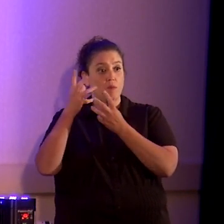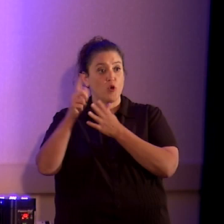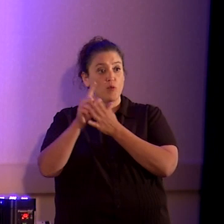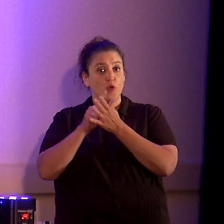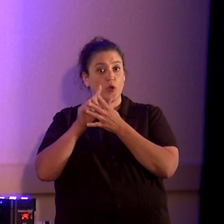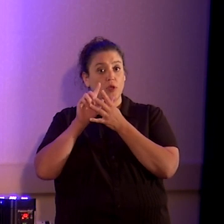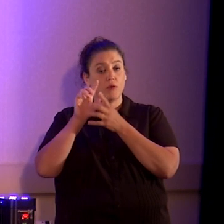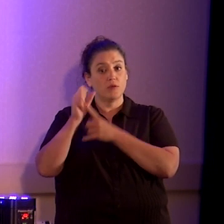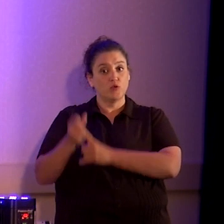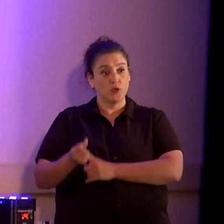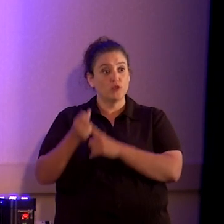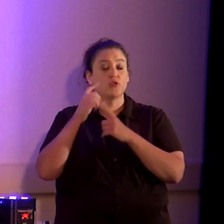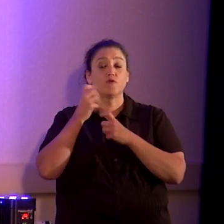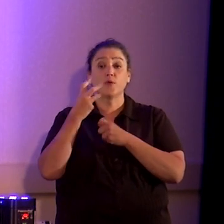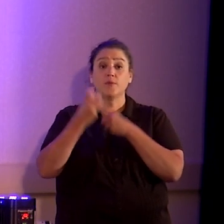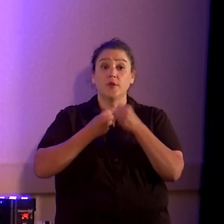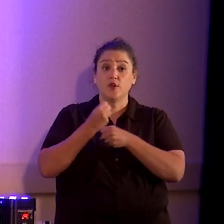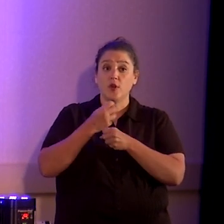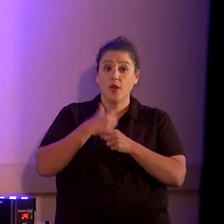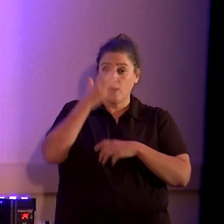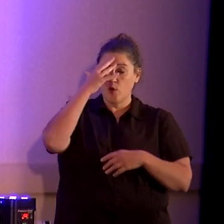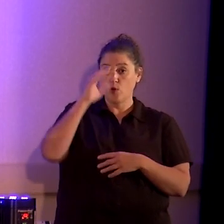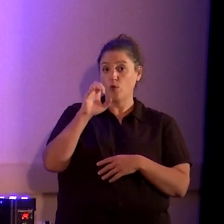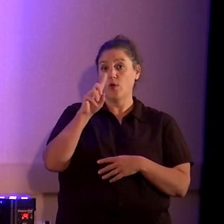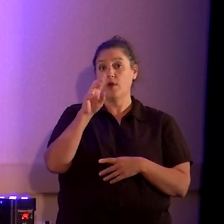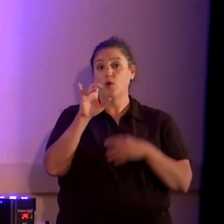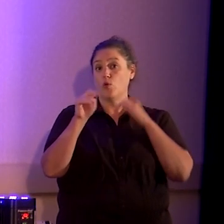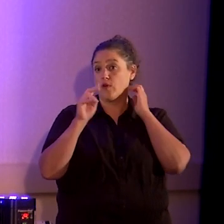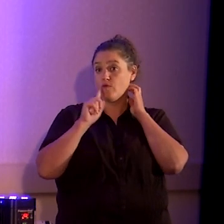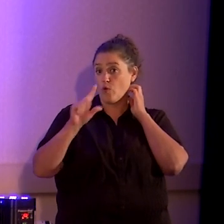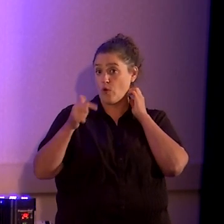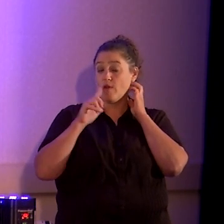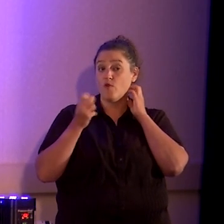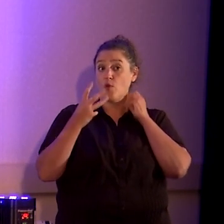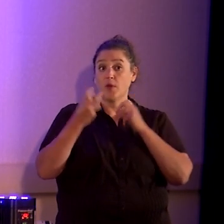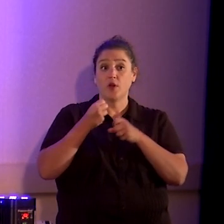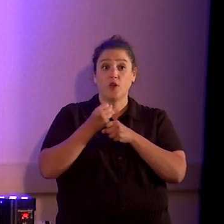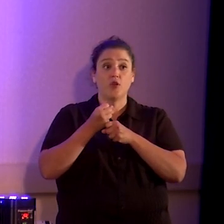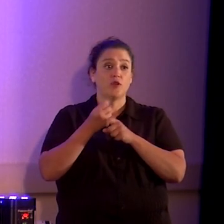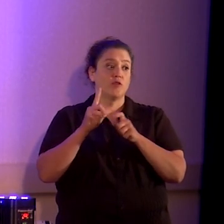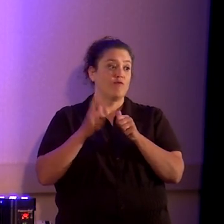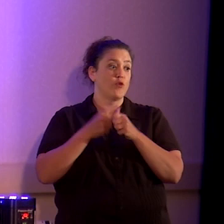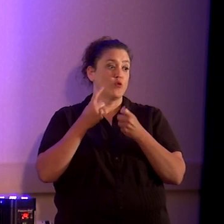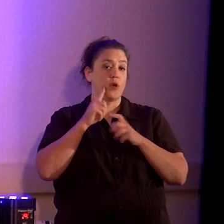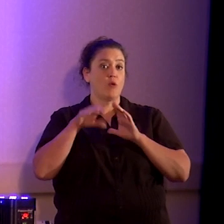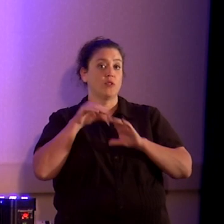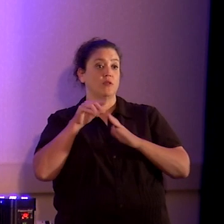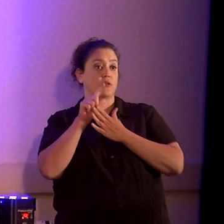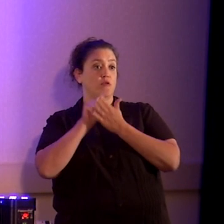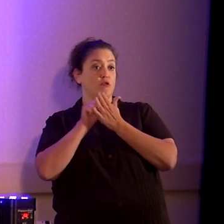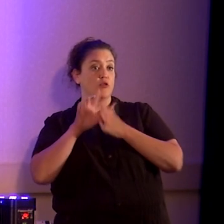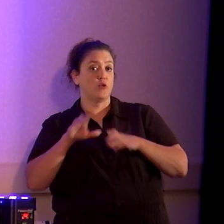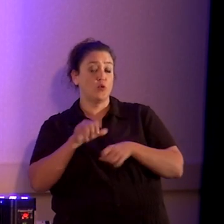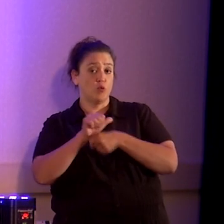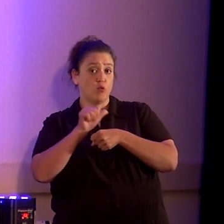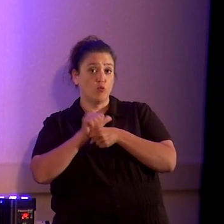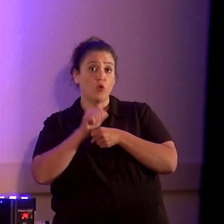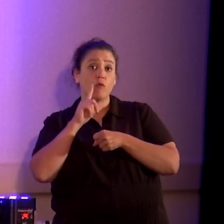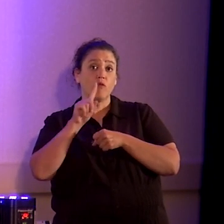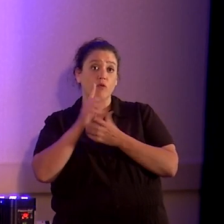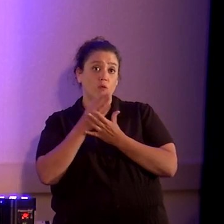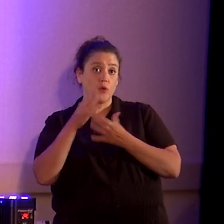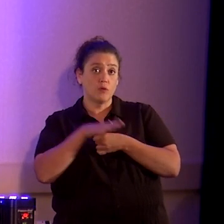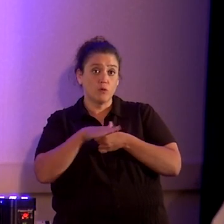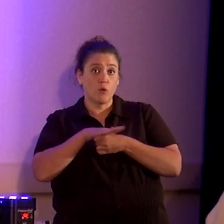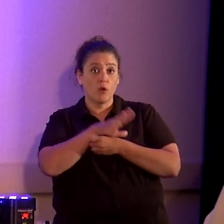years. I knew Edwin for quite a while, many years, first as an outside counsel, doing work on cases locally in Florida,